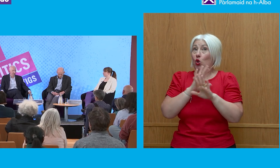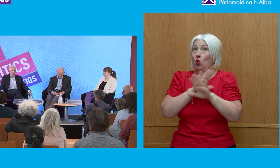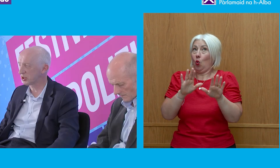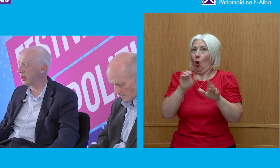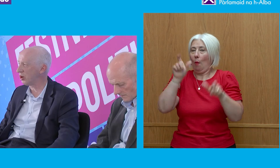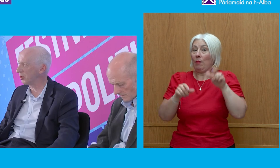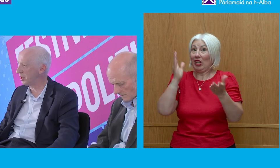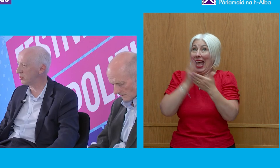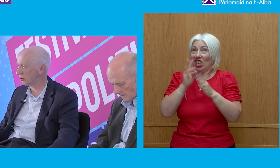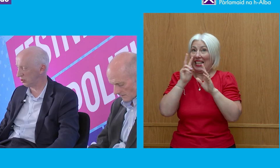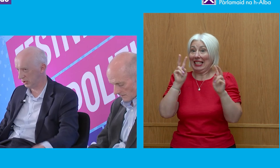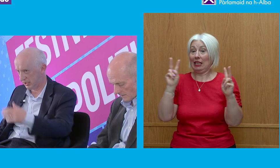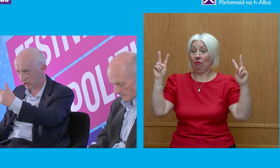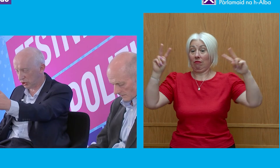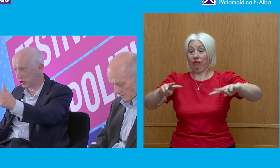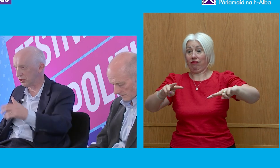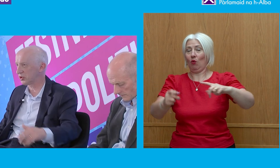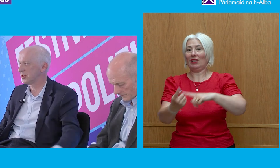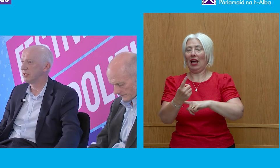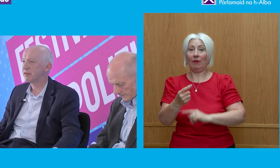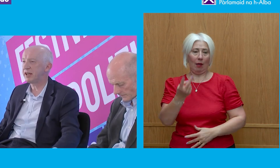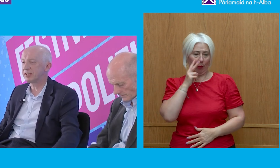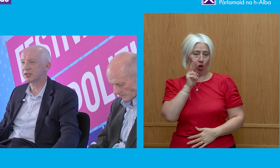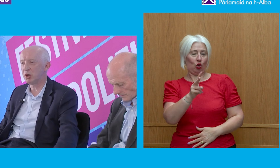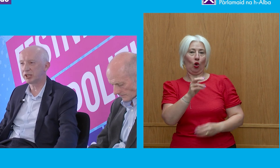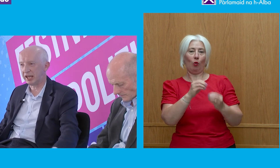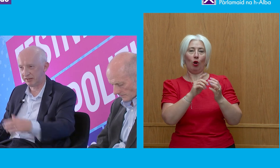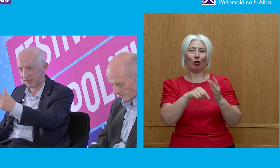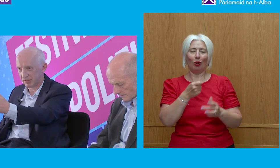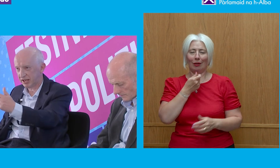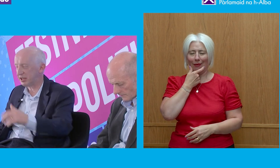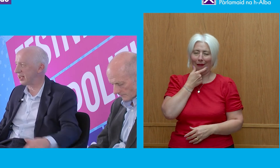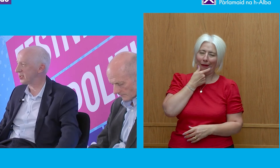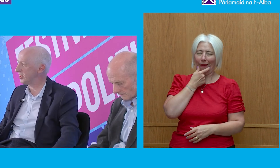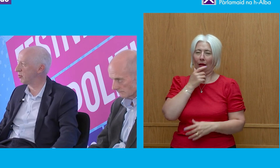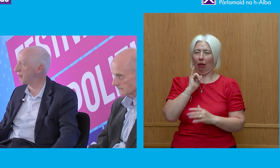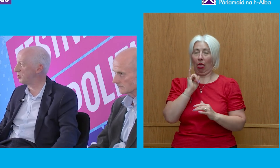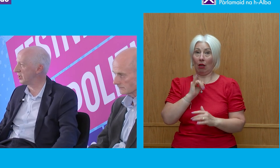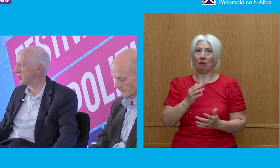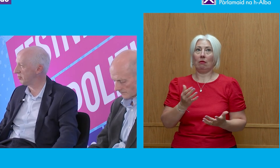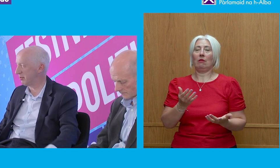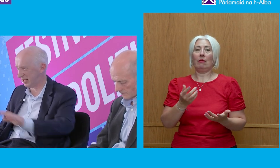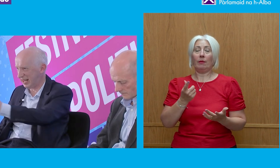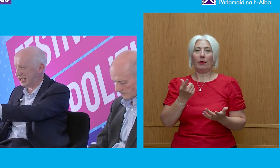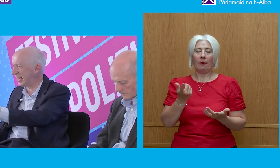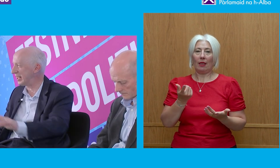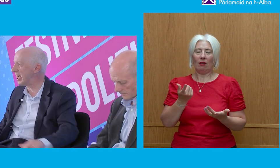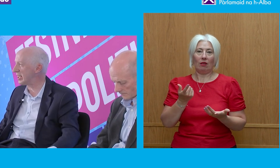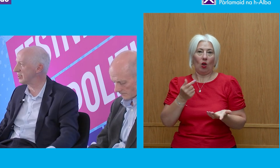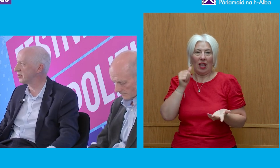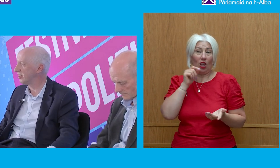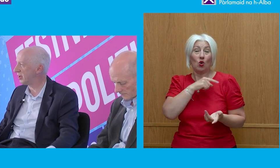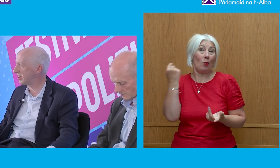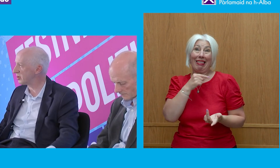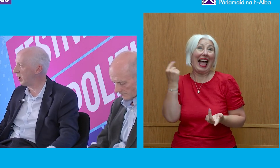being able to see what was going on. And when you saw Johnson's face smirking, I think that's, you know, and refusing to, and clearly telling